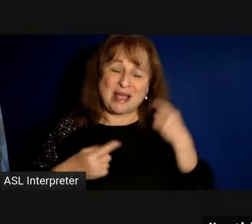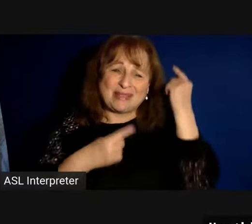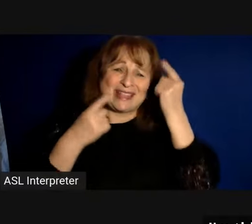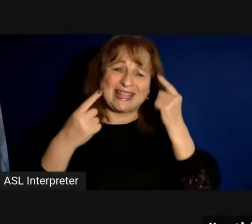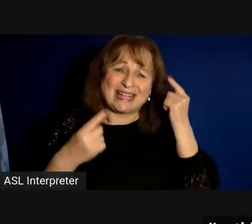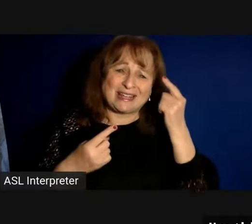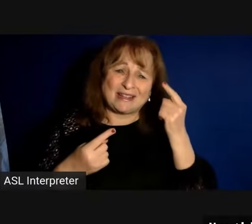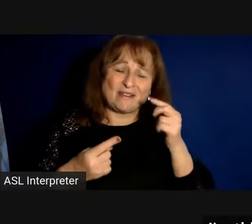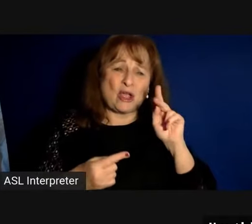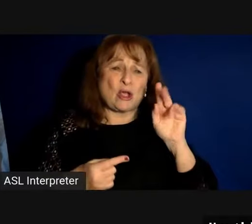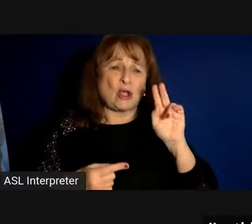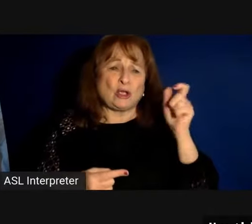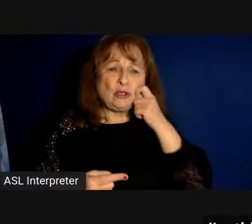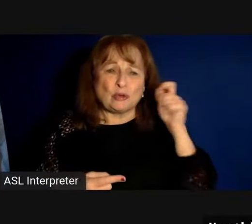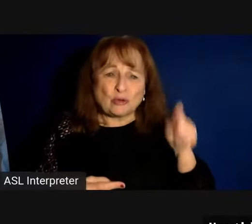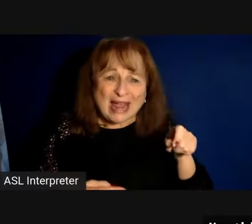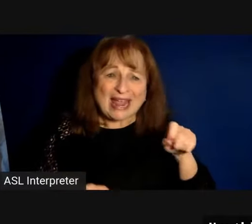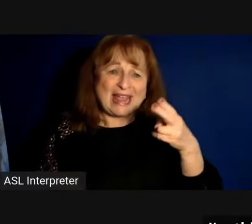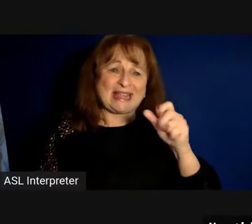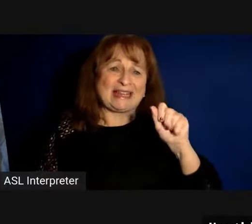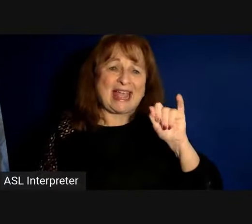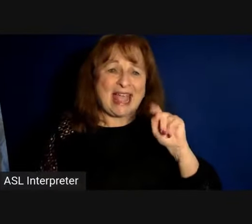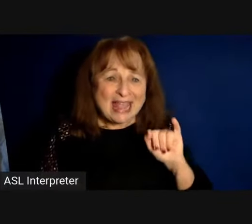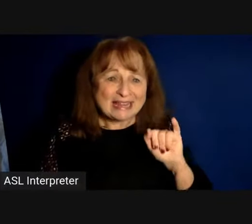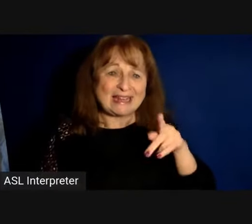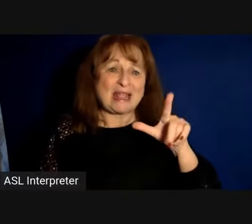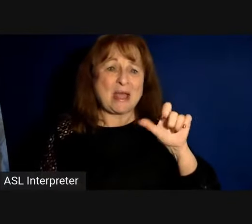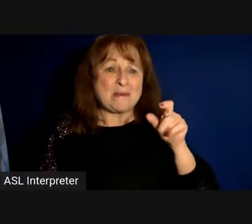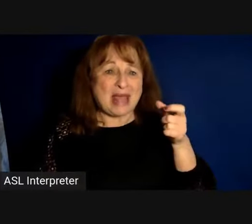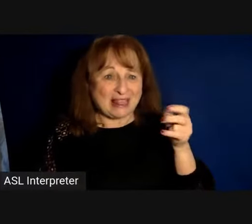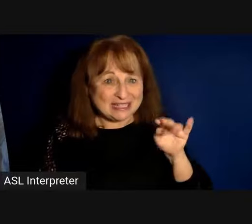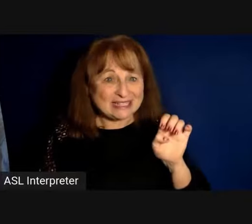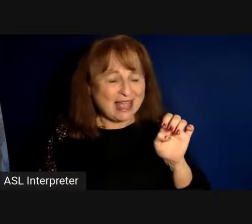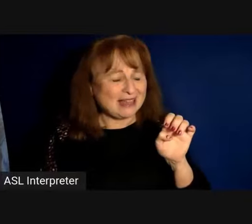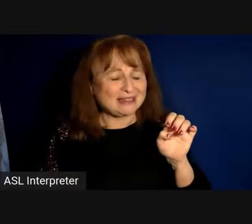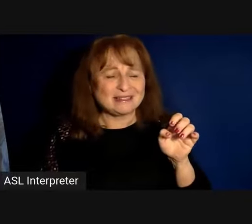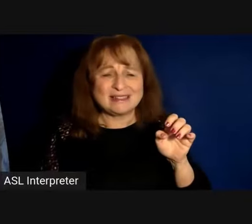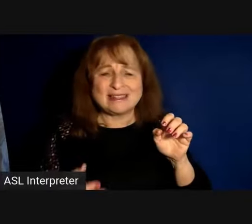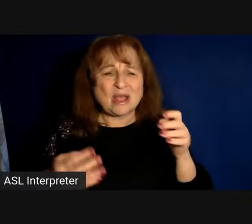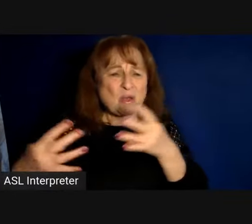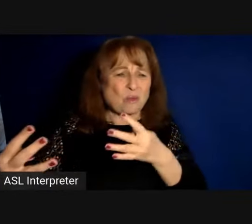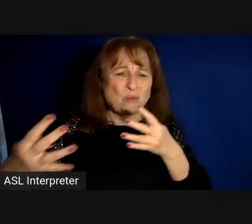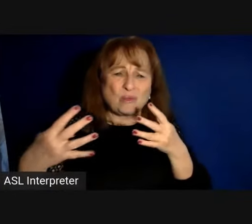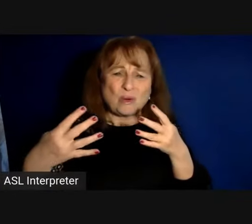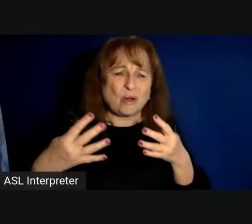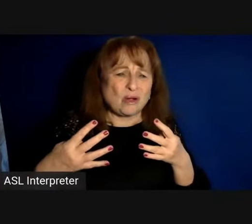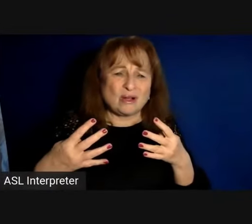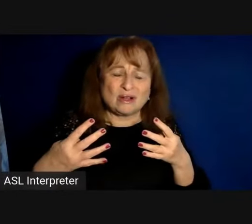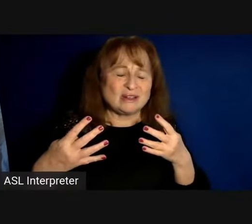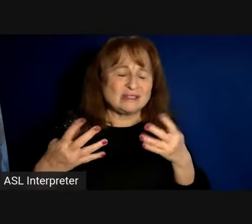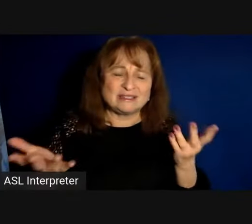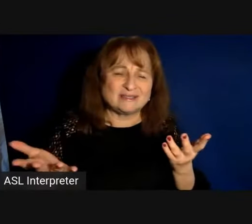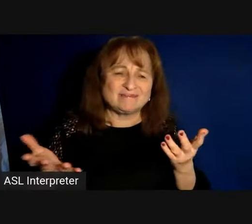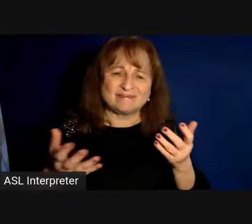ukraine and haiti and palestine and how war is among other things